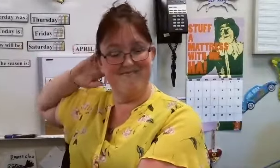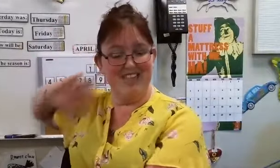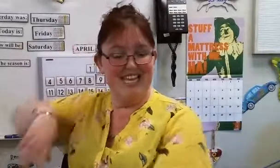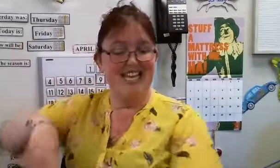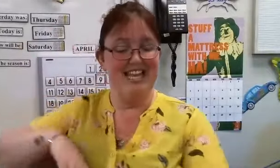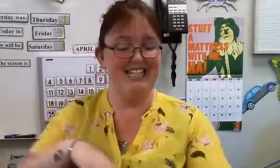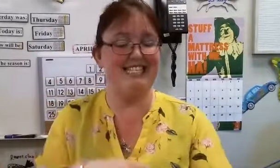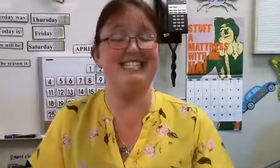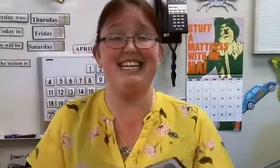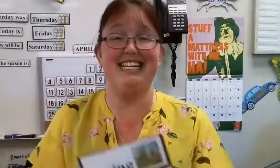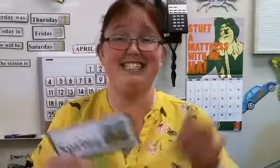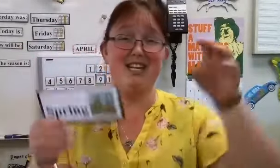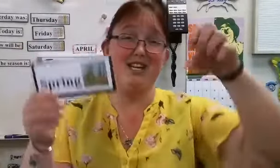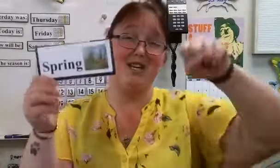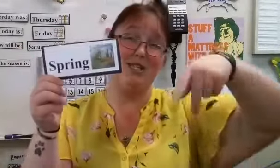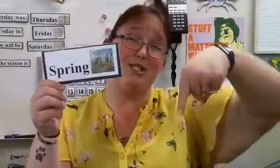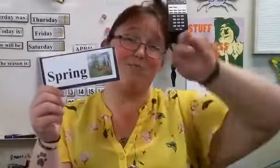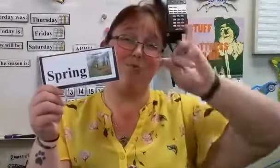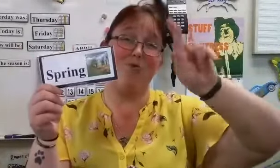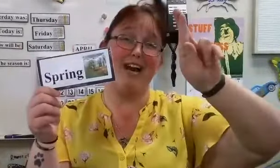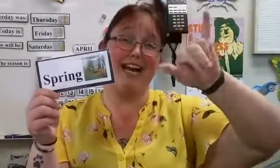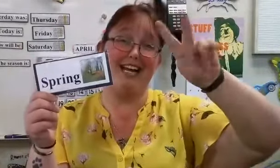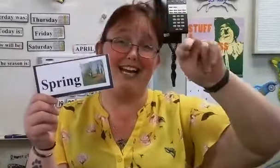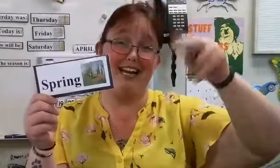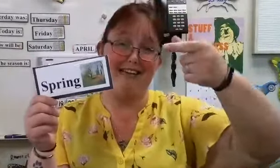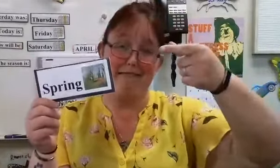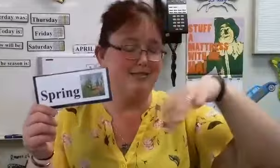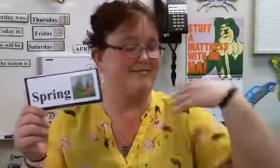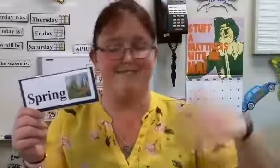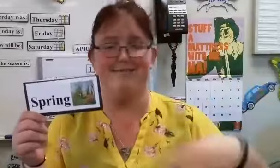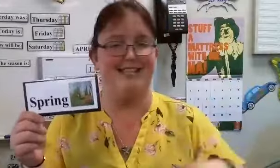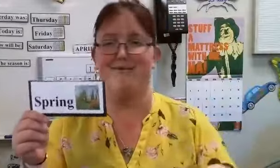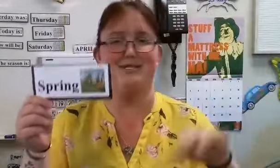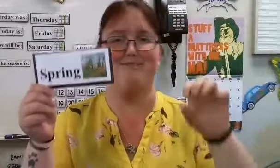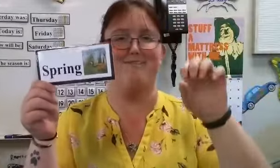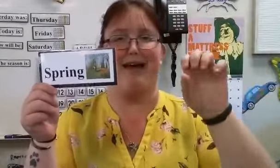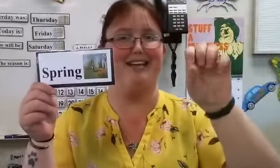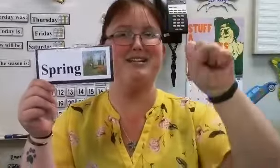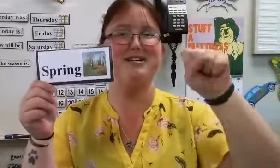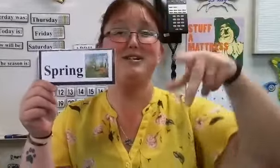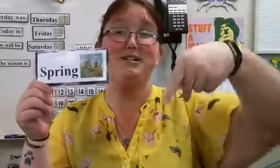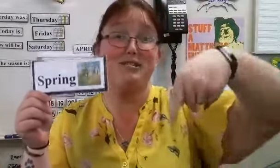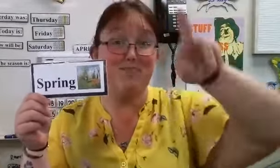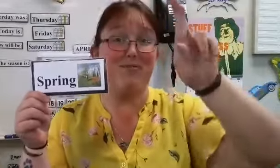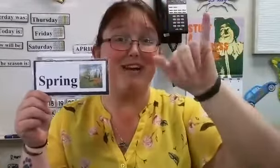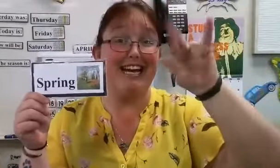This season is spring. That was bad. Spring.